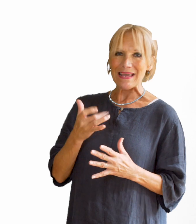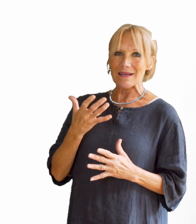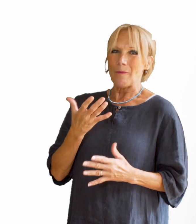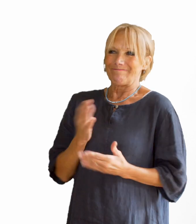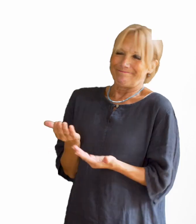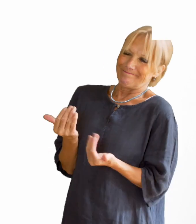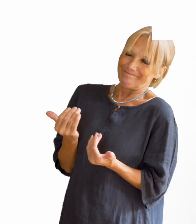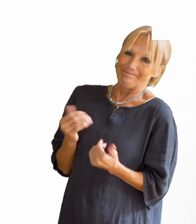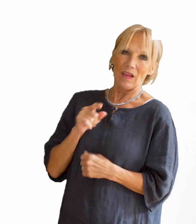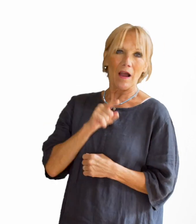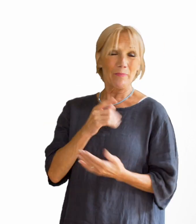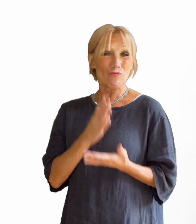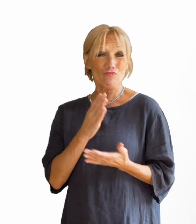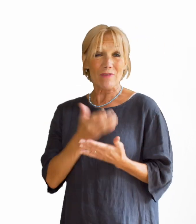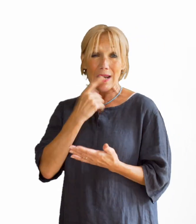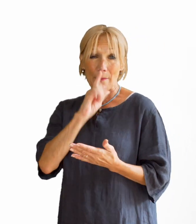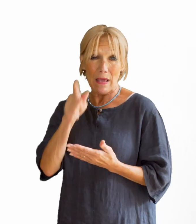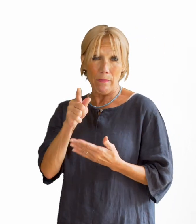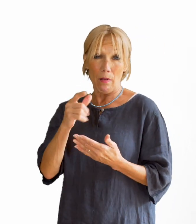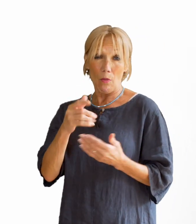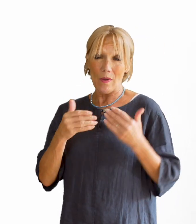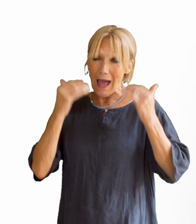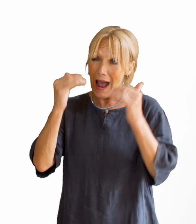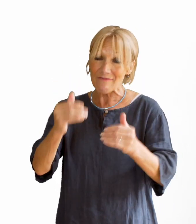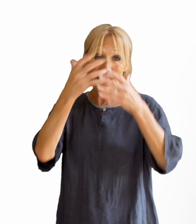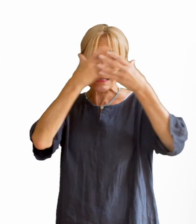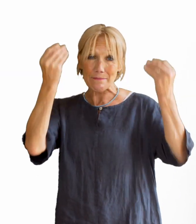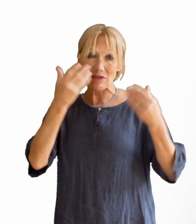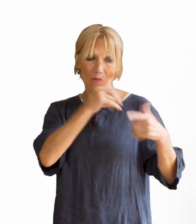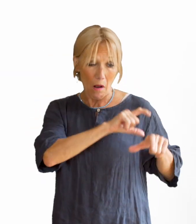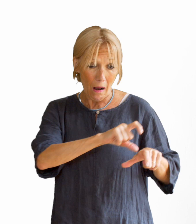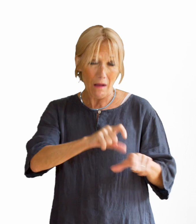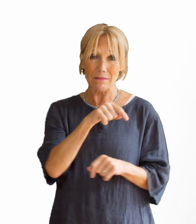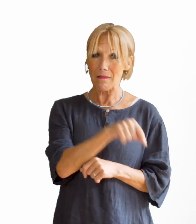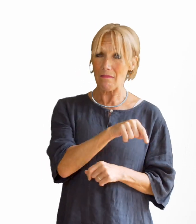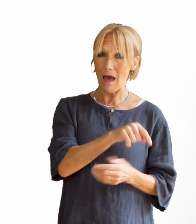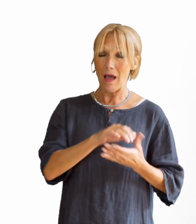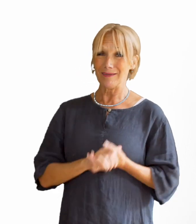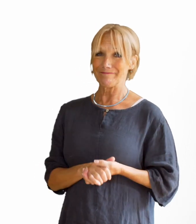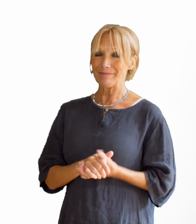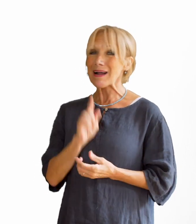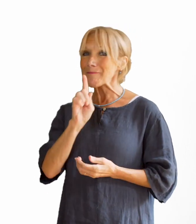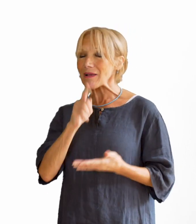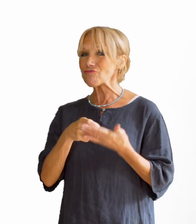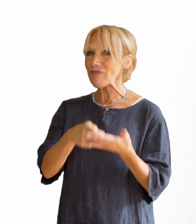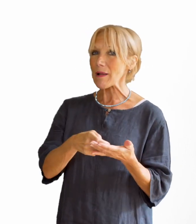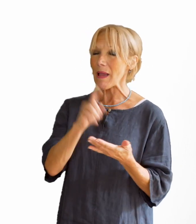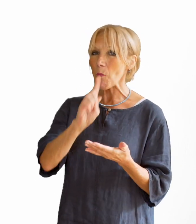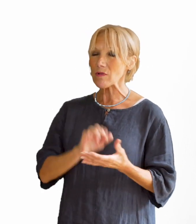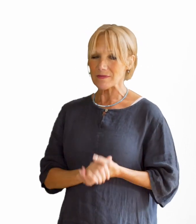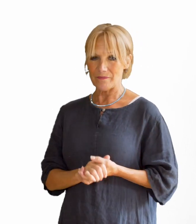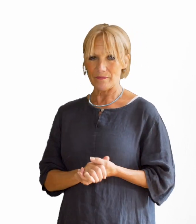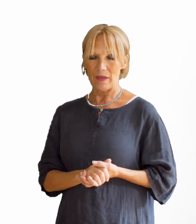more people with advanced dementia will end up staying on at a meeting centre. We have the following recommendations. We